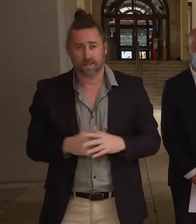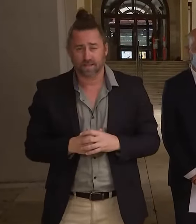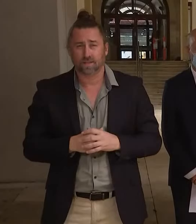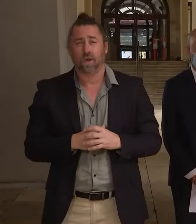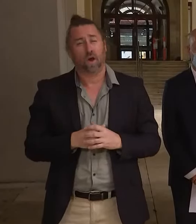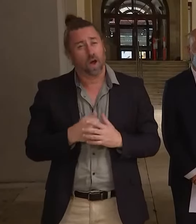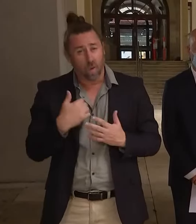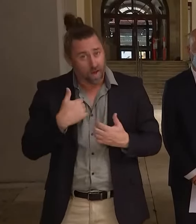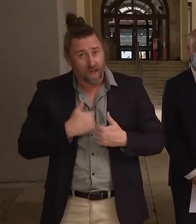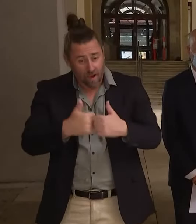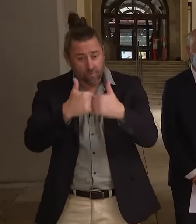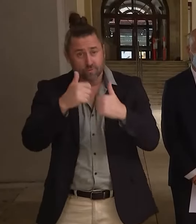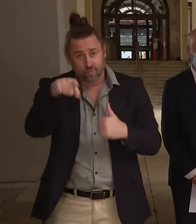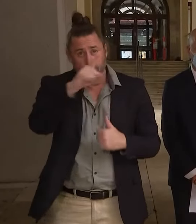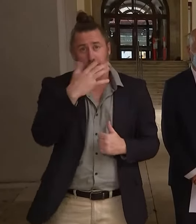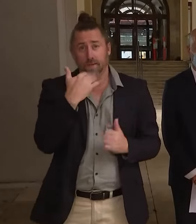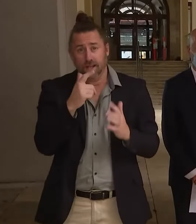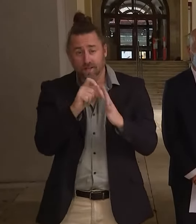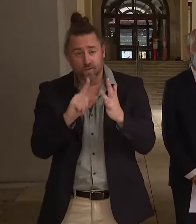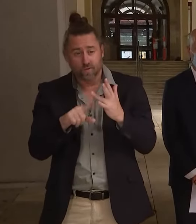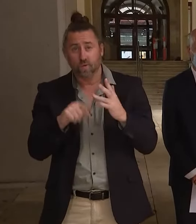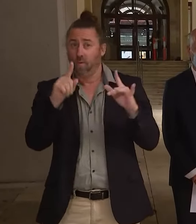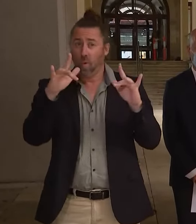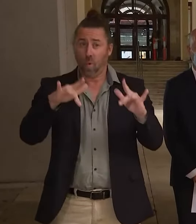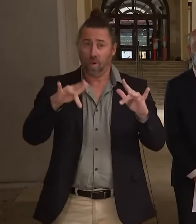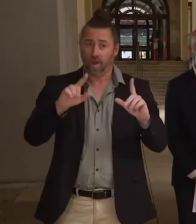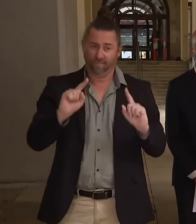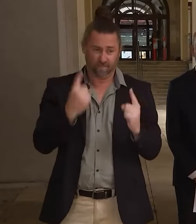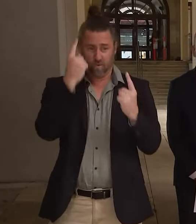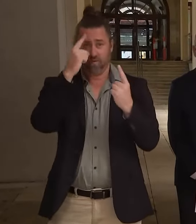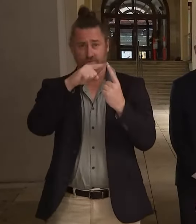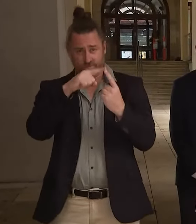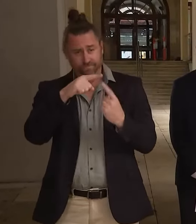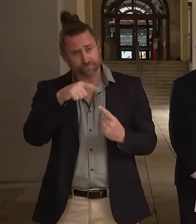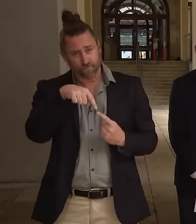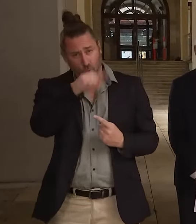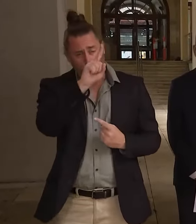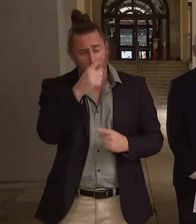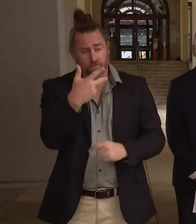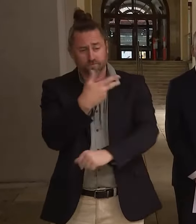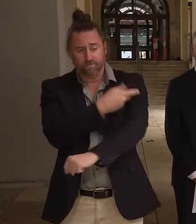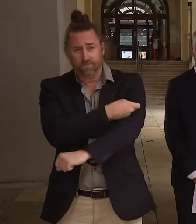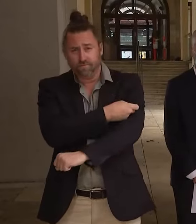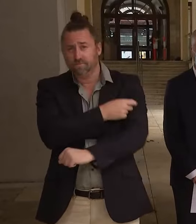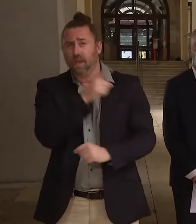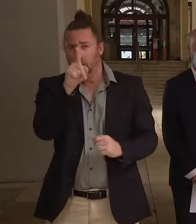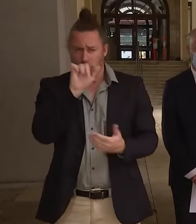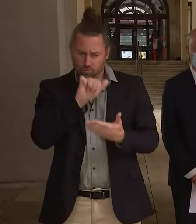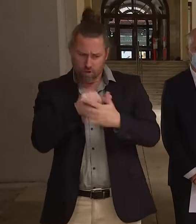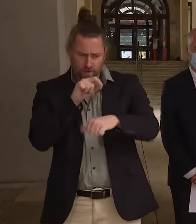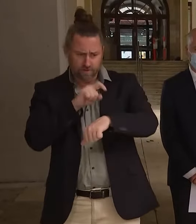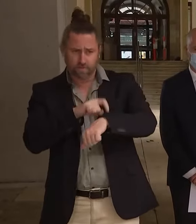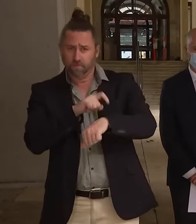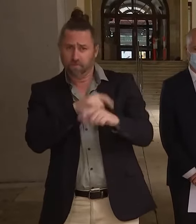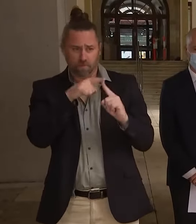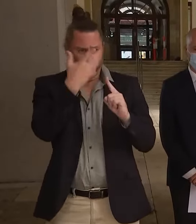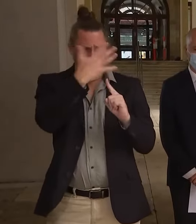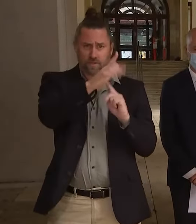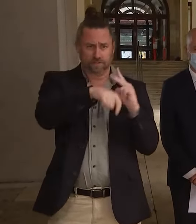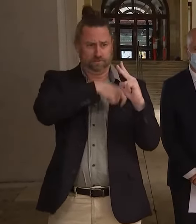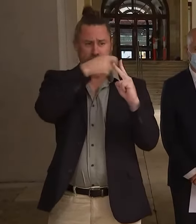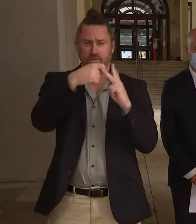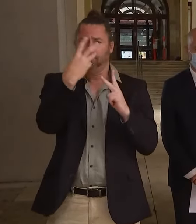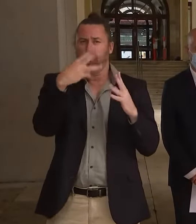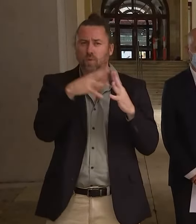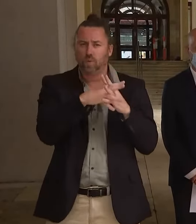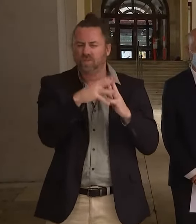people to come forward, get their first dose if they haven't had any vaccination, second dose as soon as it's due and of course